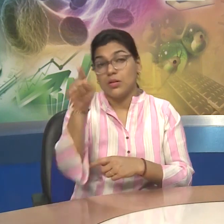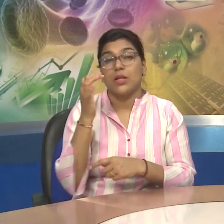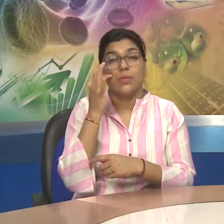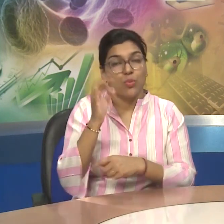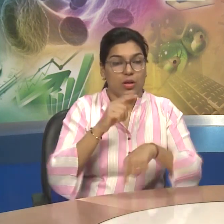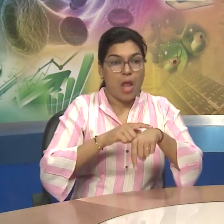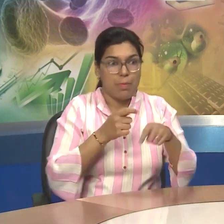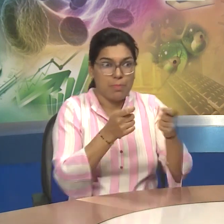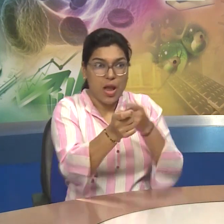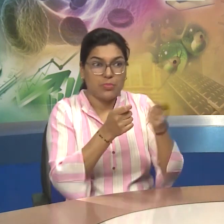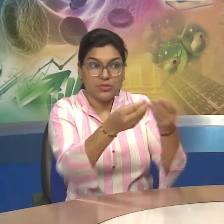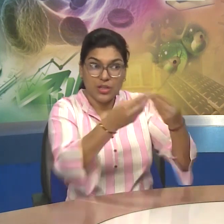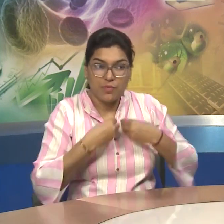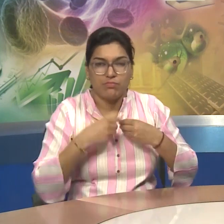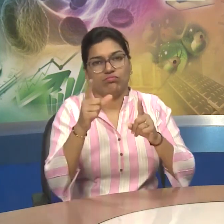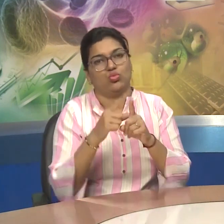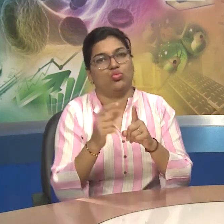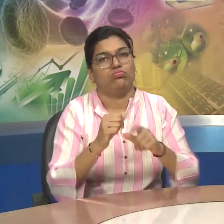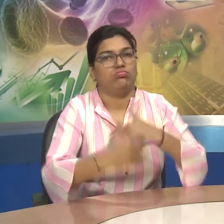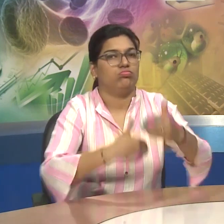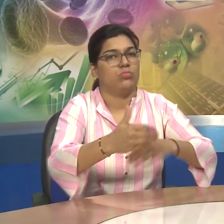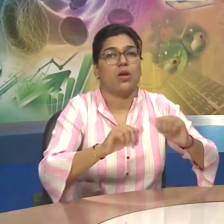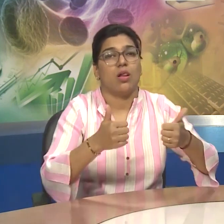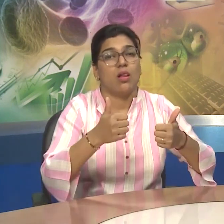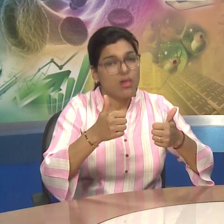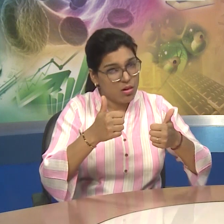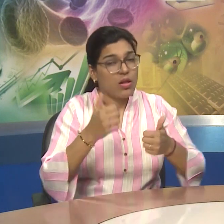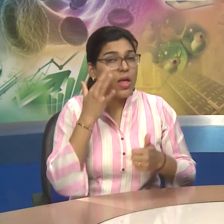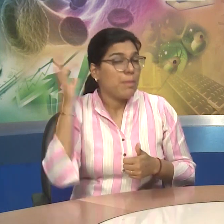Time Management Is About